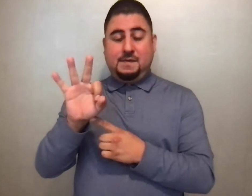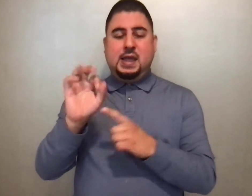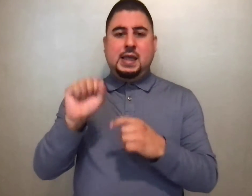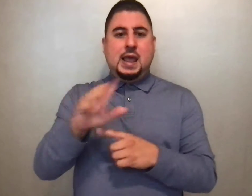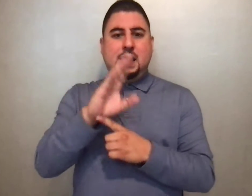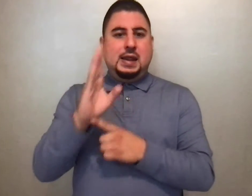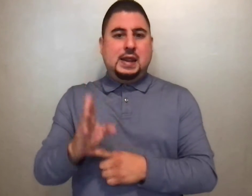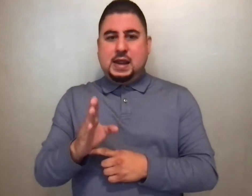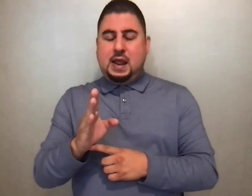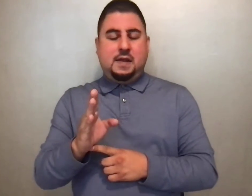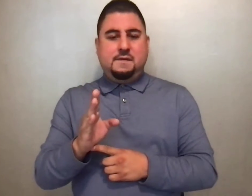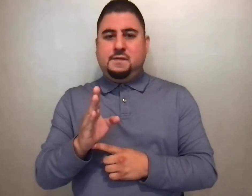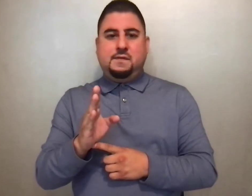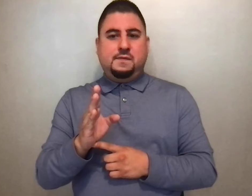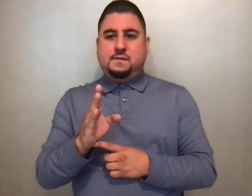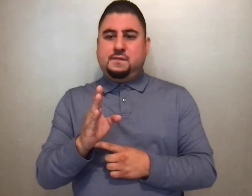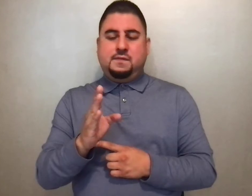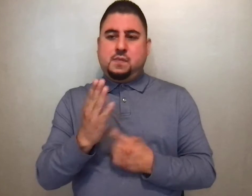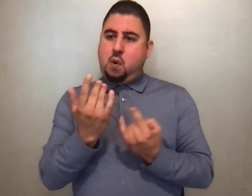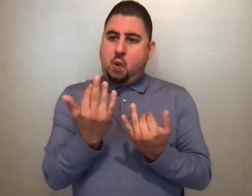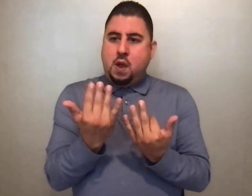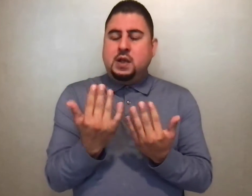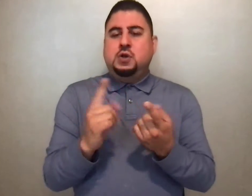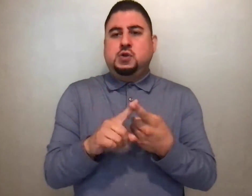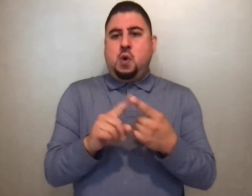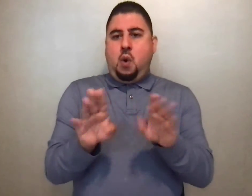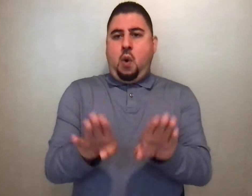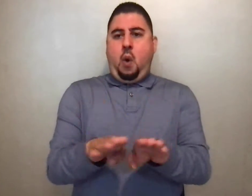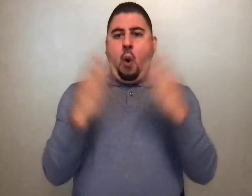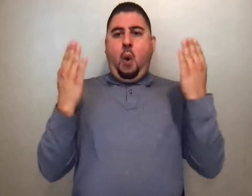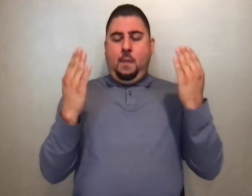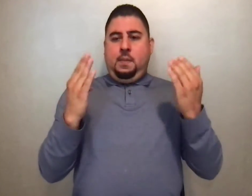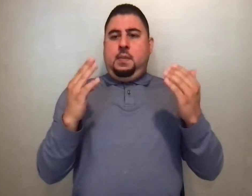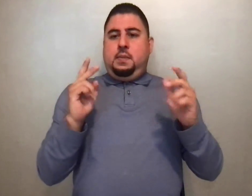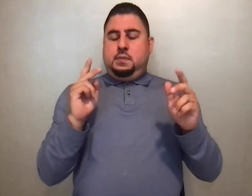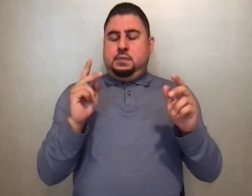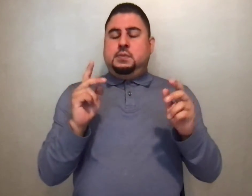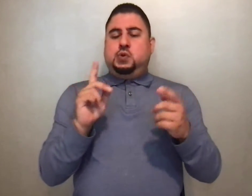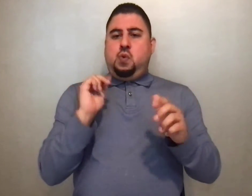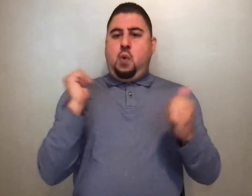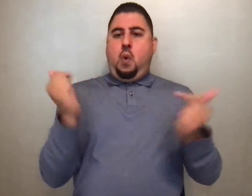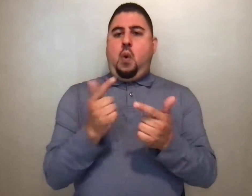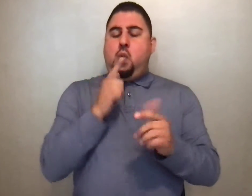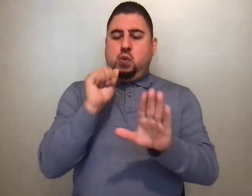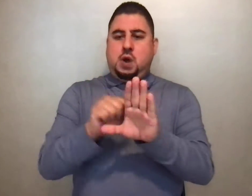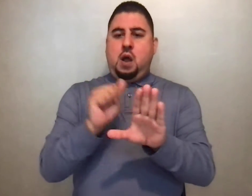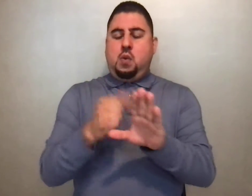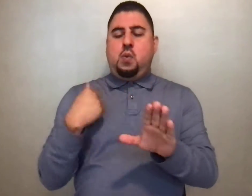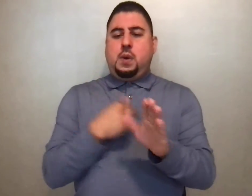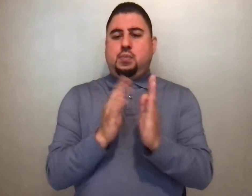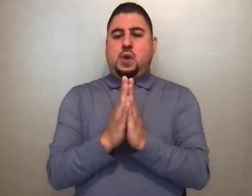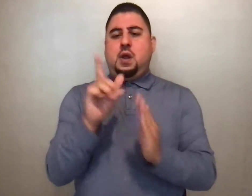hesitate to open the door for all who knock. Let us pray to the Lord. Lord, hear our prayer.